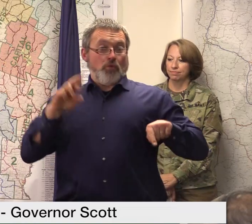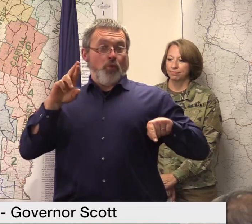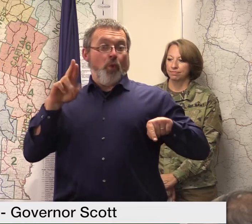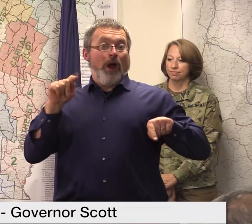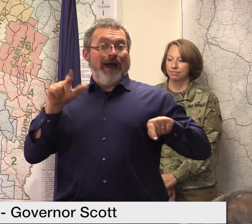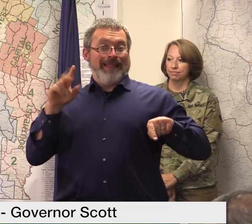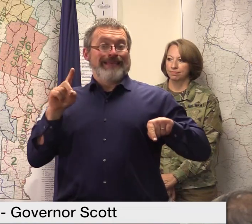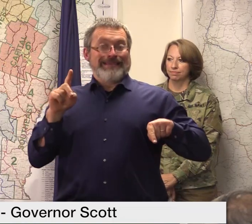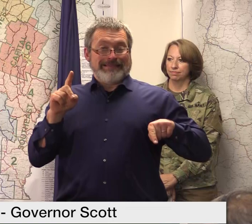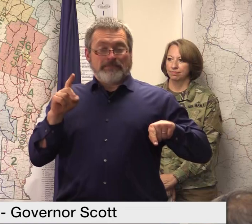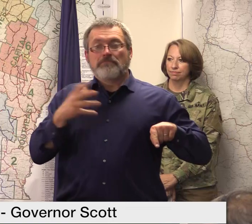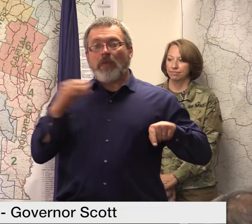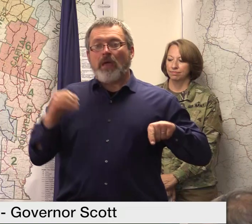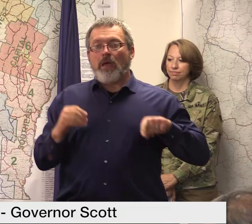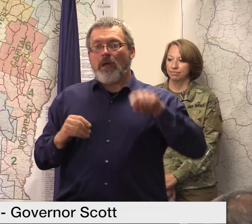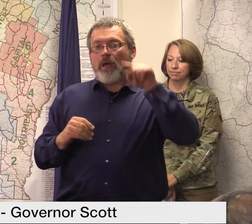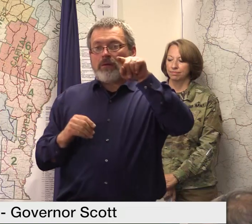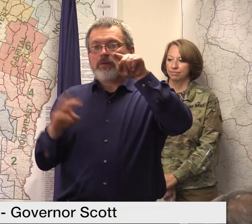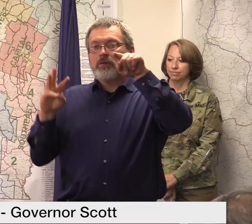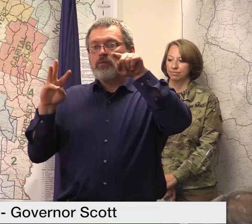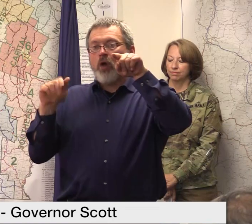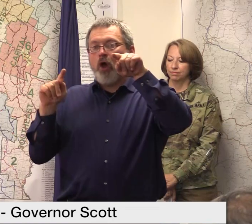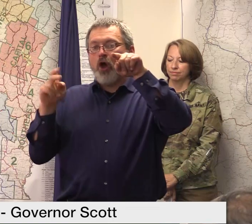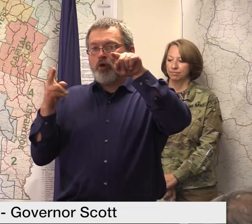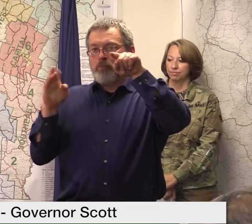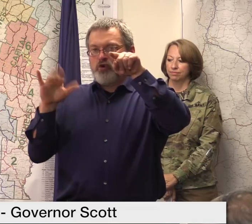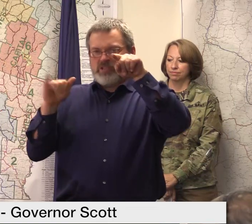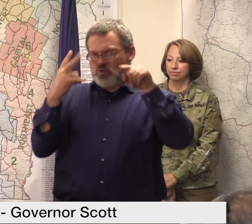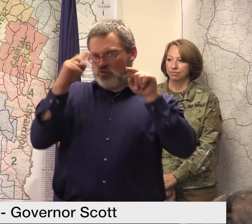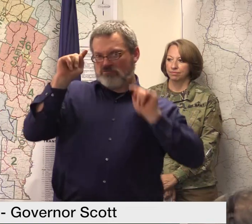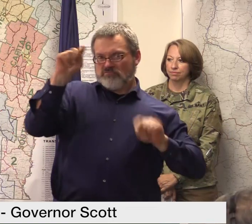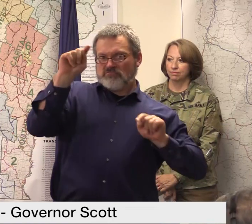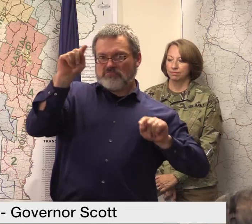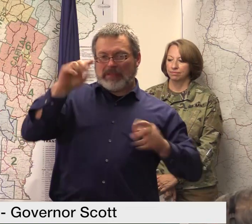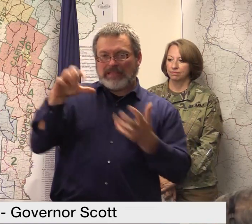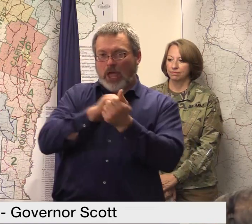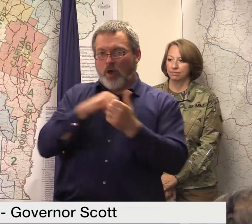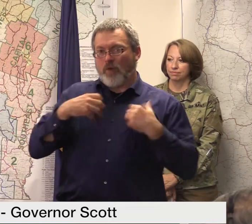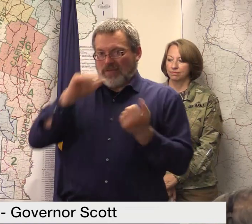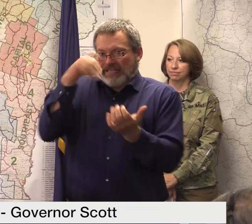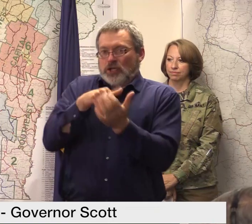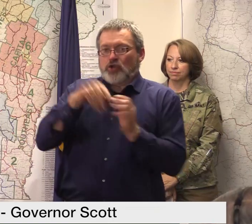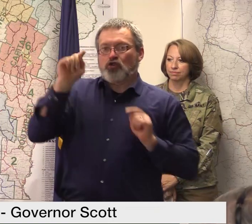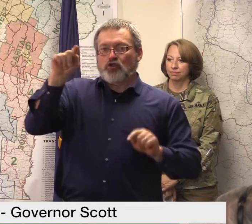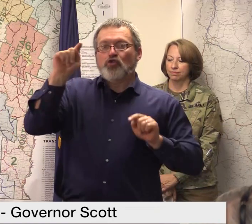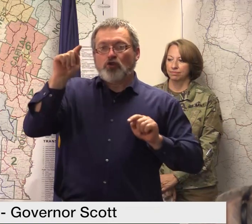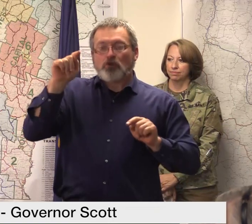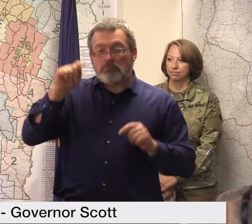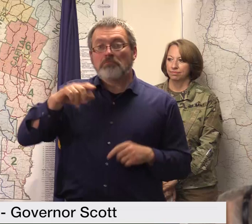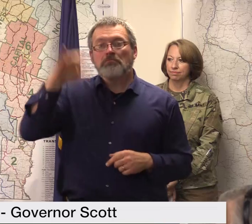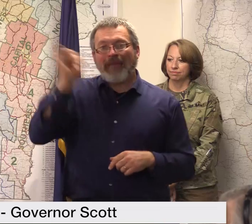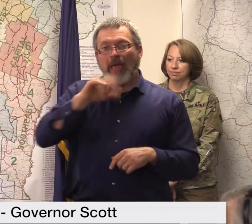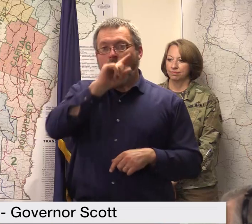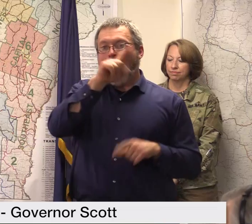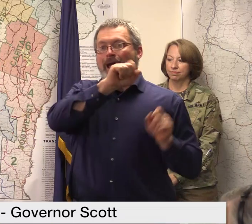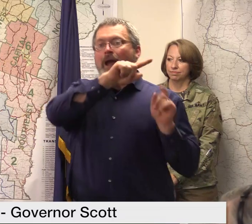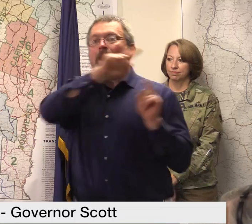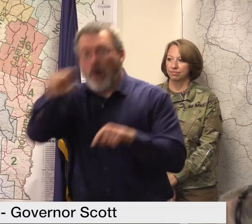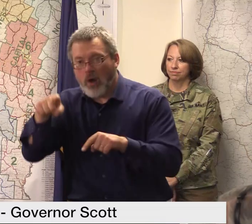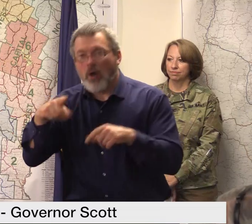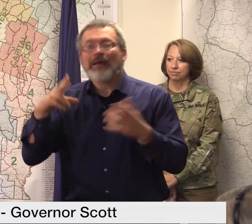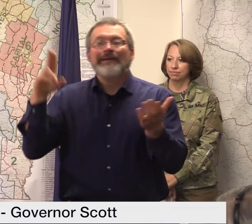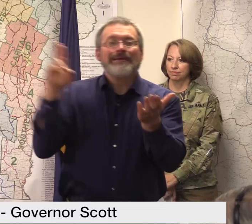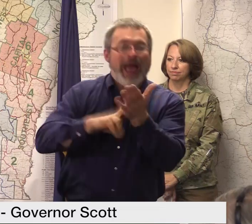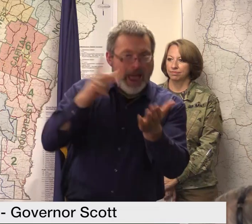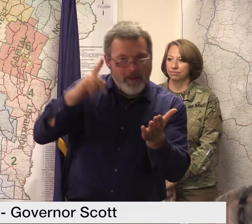one in Waterbury where people can go to sign up for assistance and also receive receive help if they're